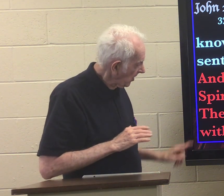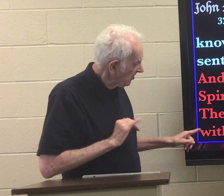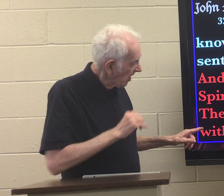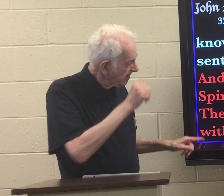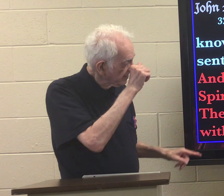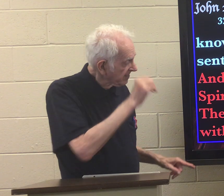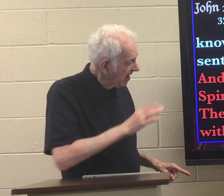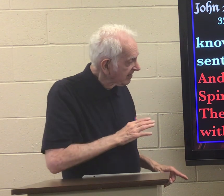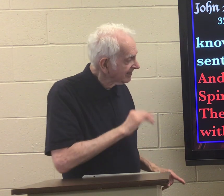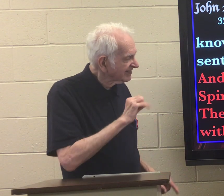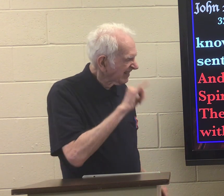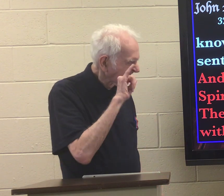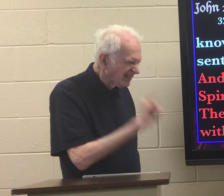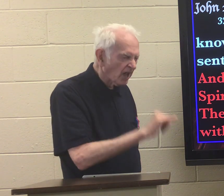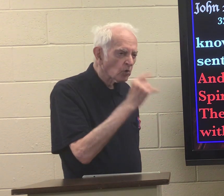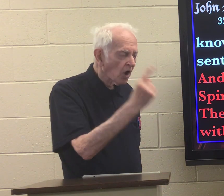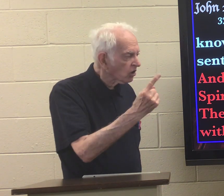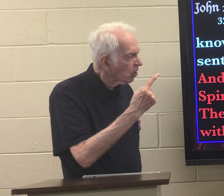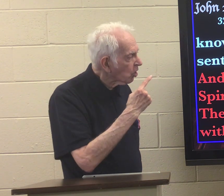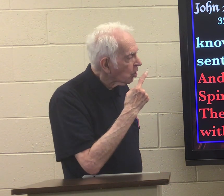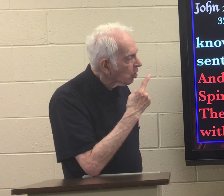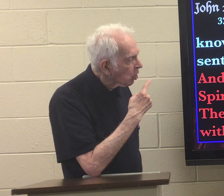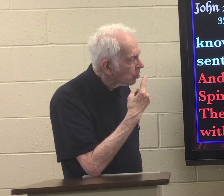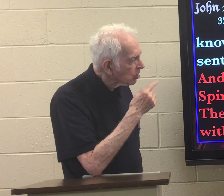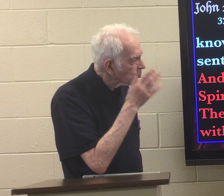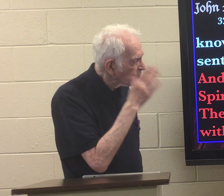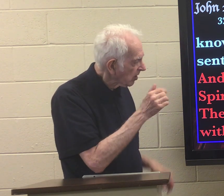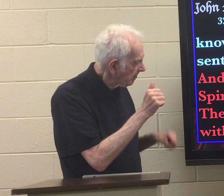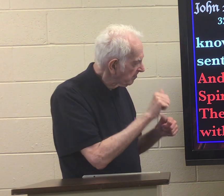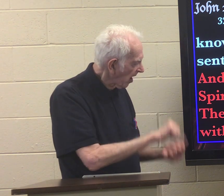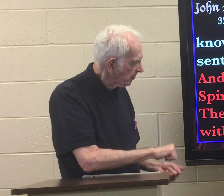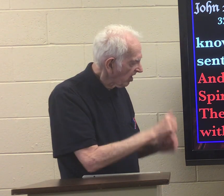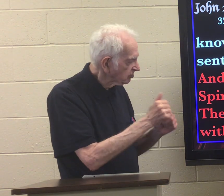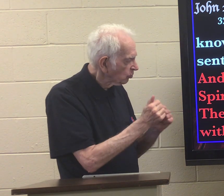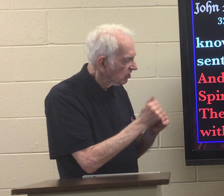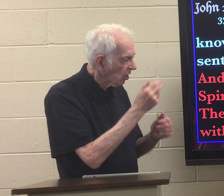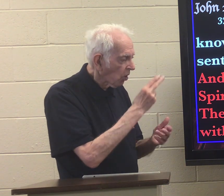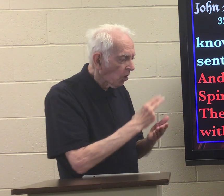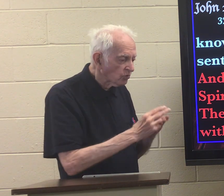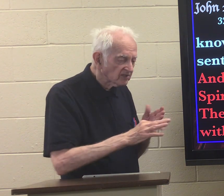the man is the one who will baptize with the Holy Spirit